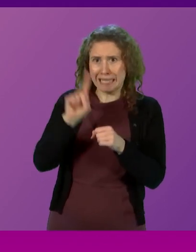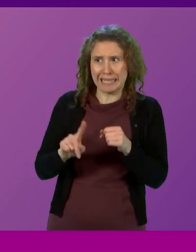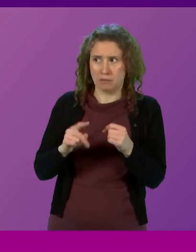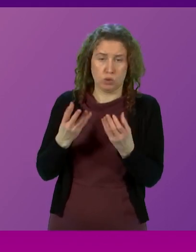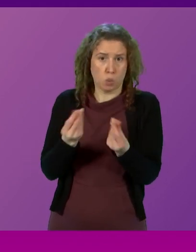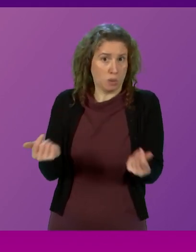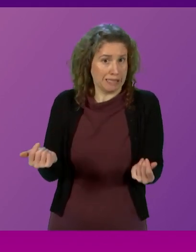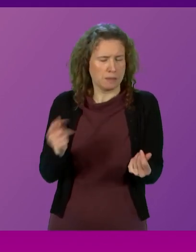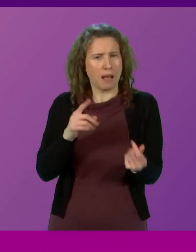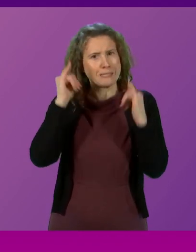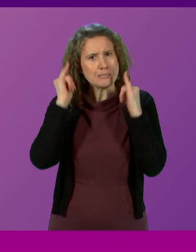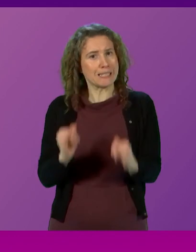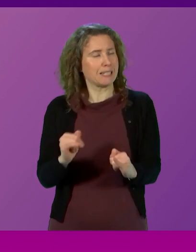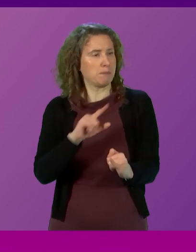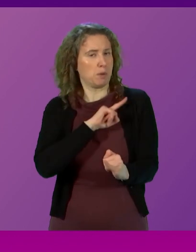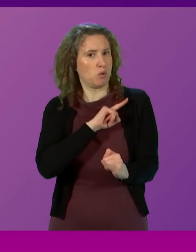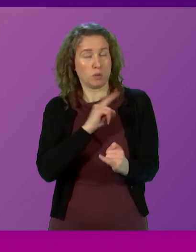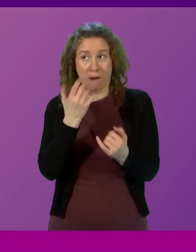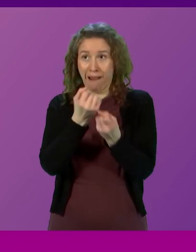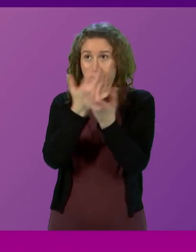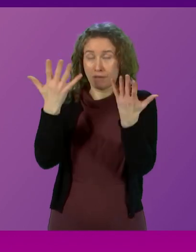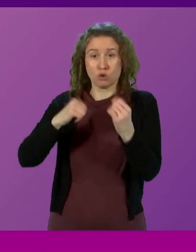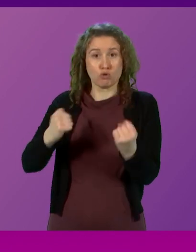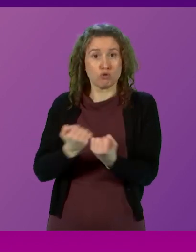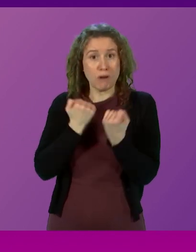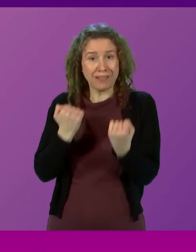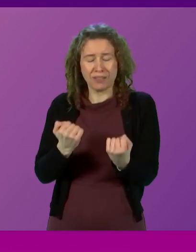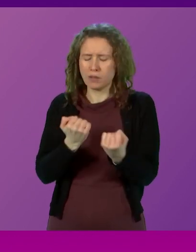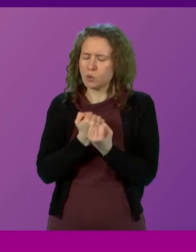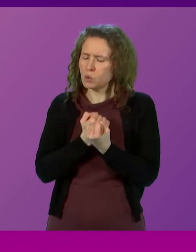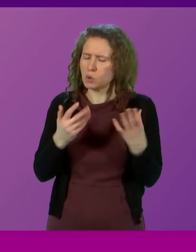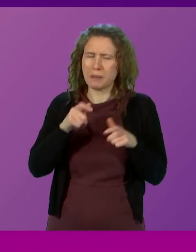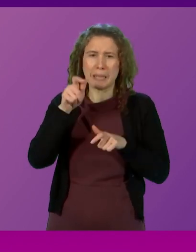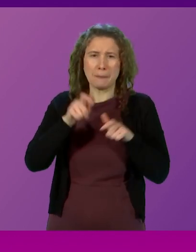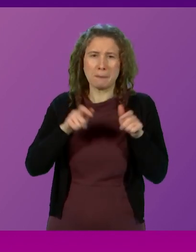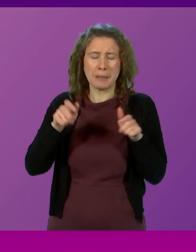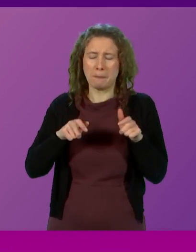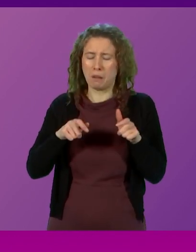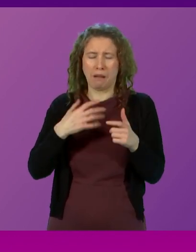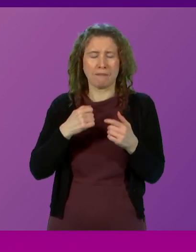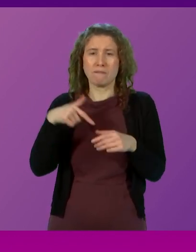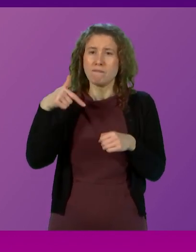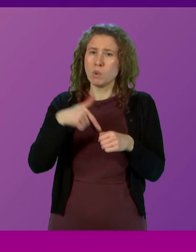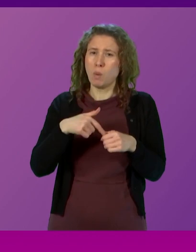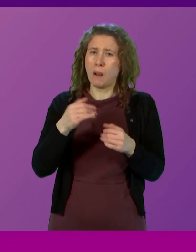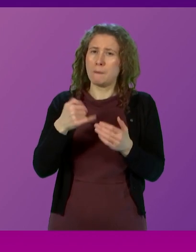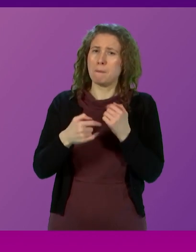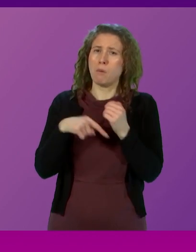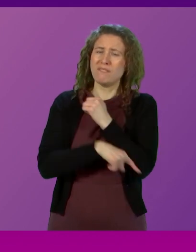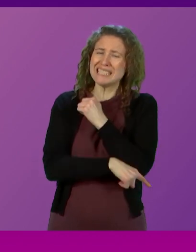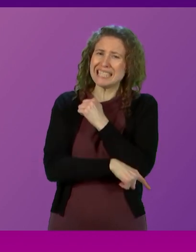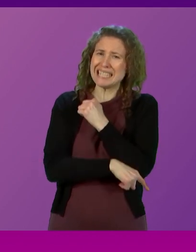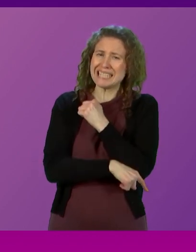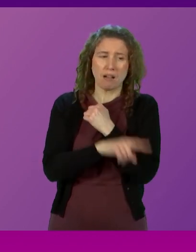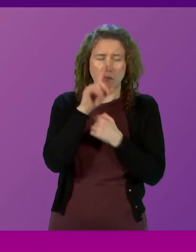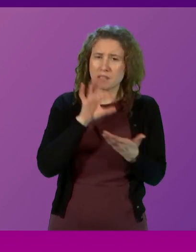The travesty, however, is that despite that strength, too many of our people languish in fuel poverty. In